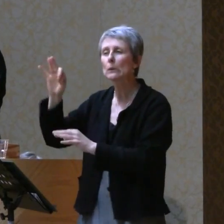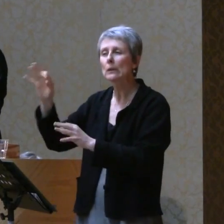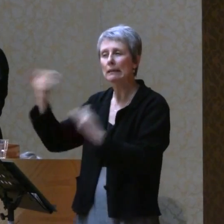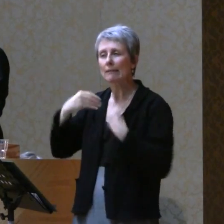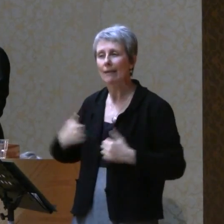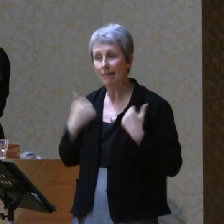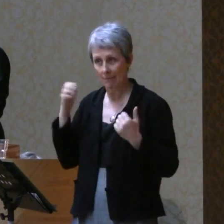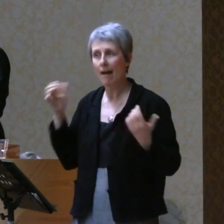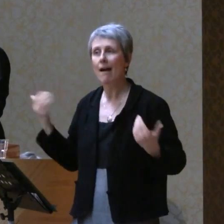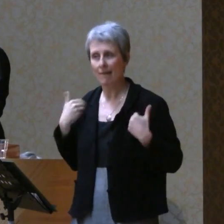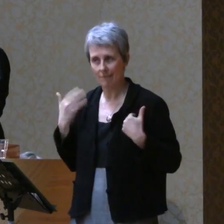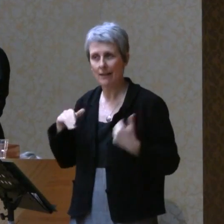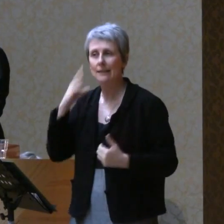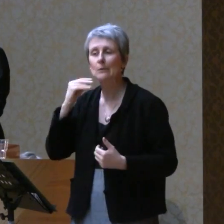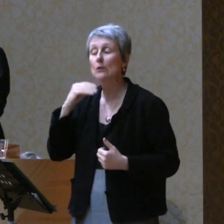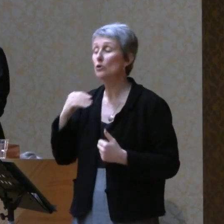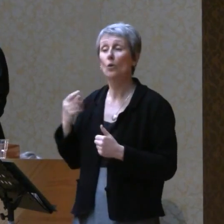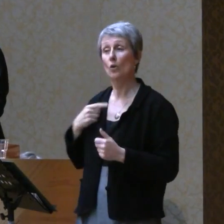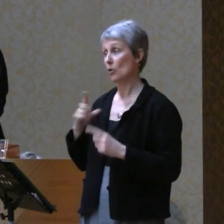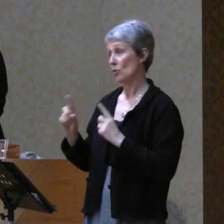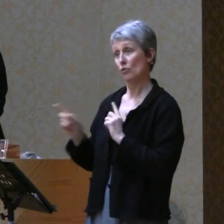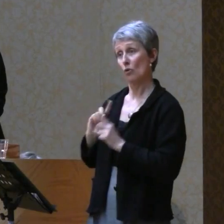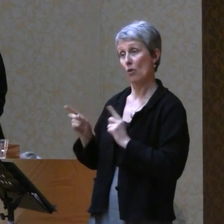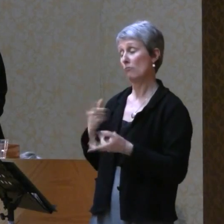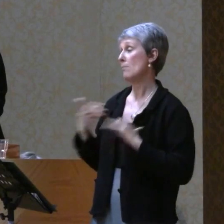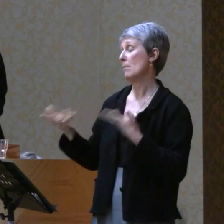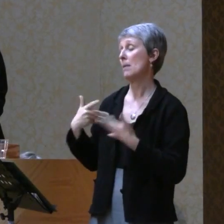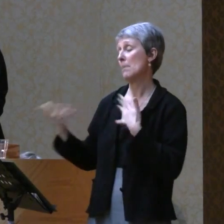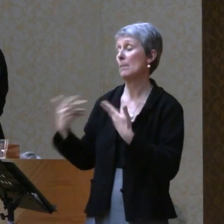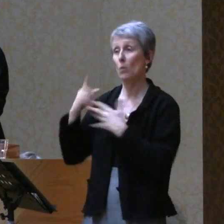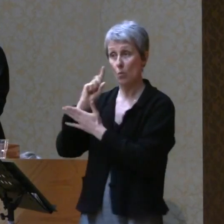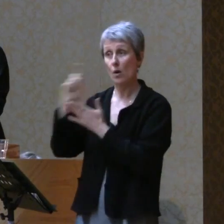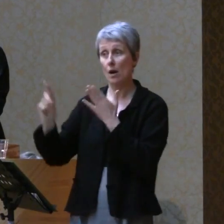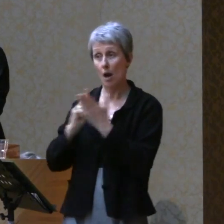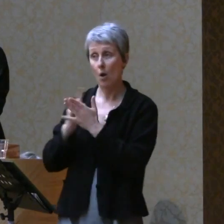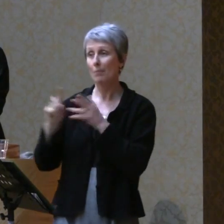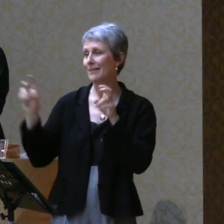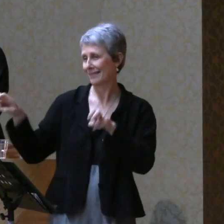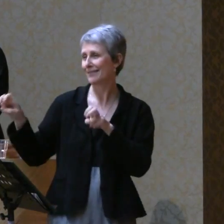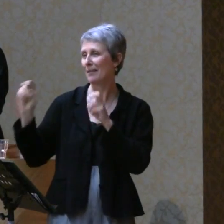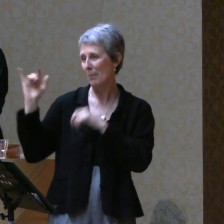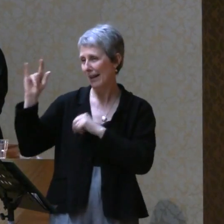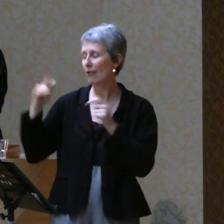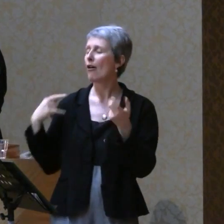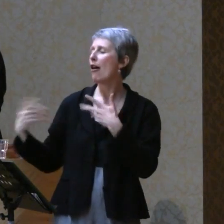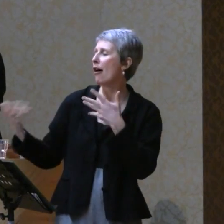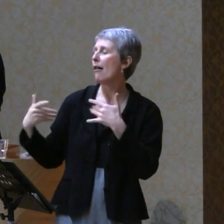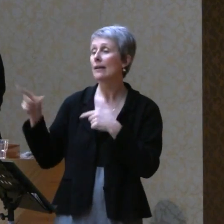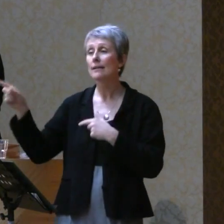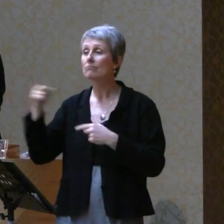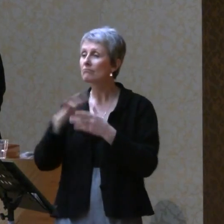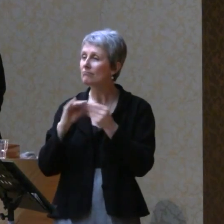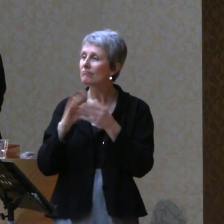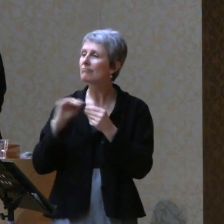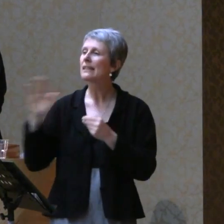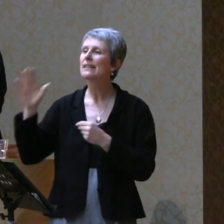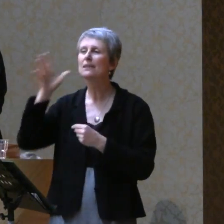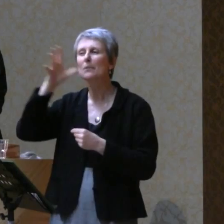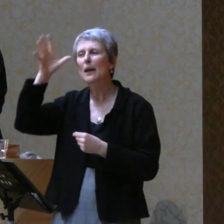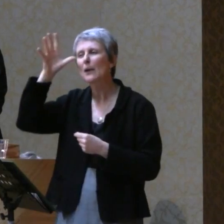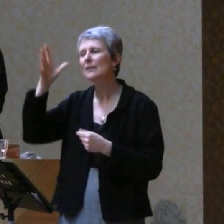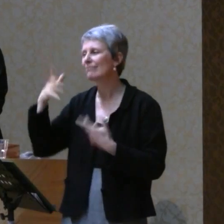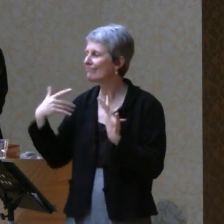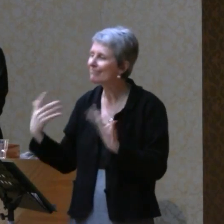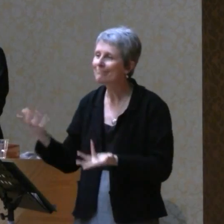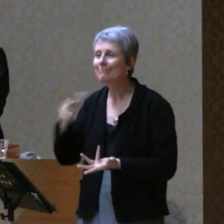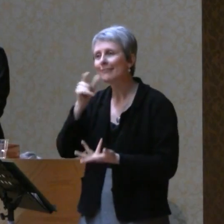Over the course of about an hour, we had lots of time. Jason told me his tale of parents that weren't enough,